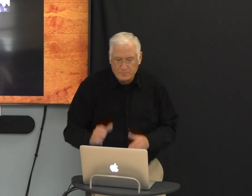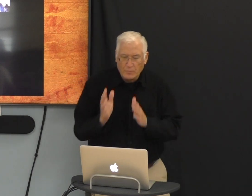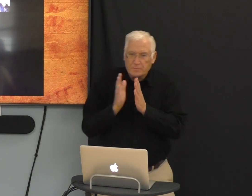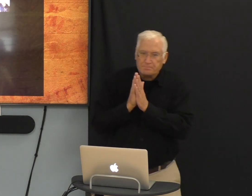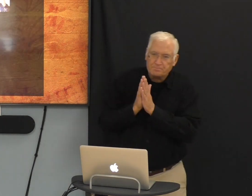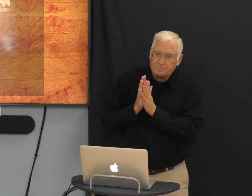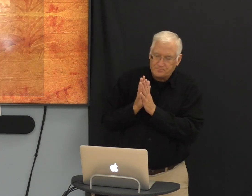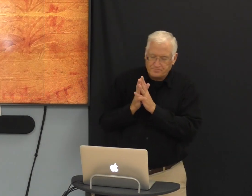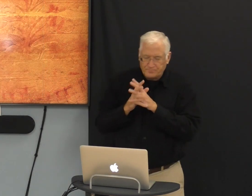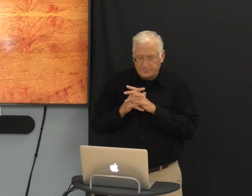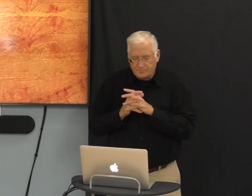Let's pray.